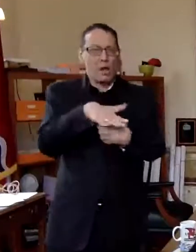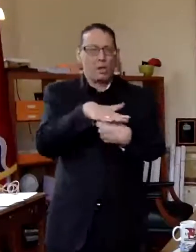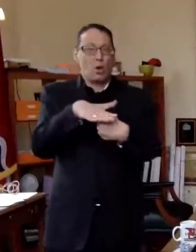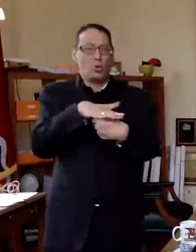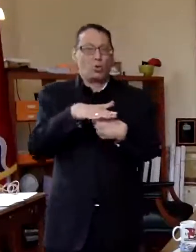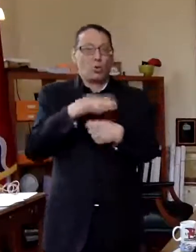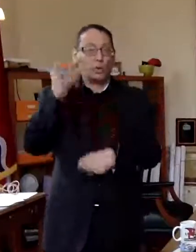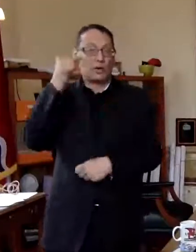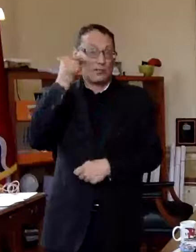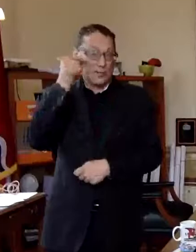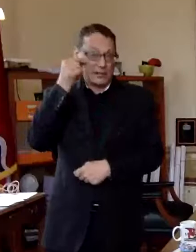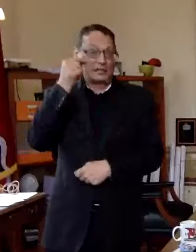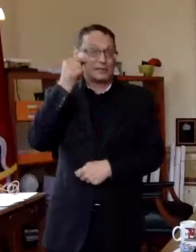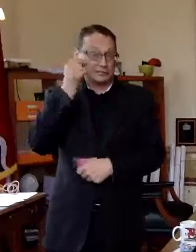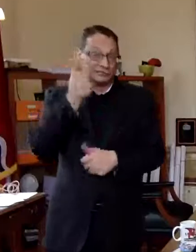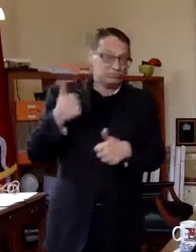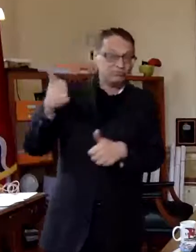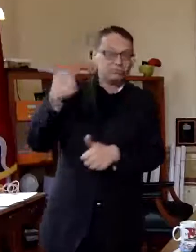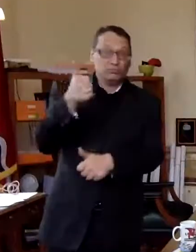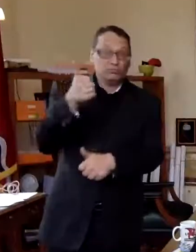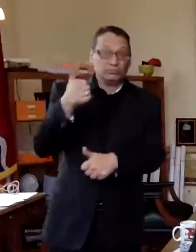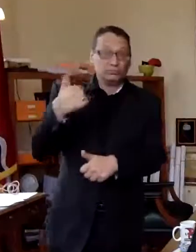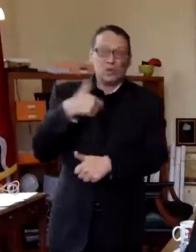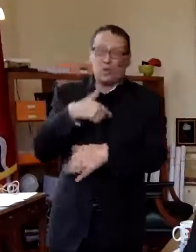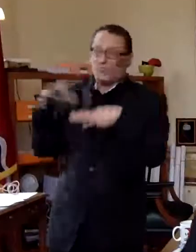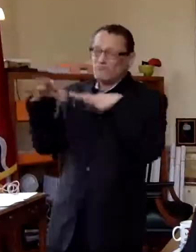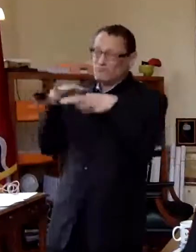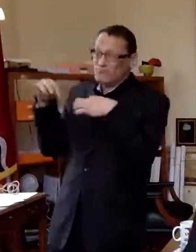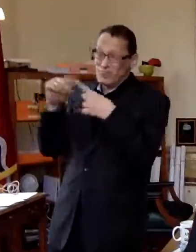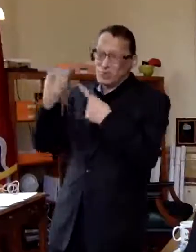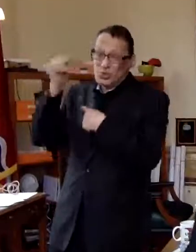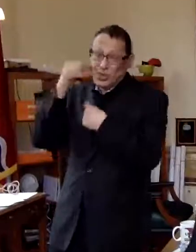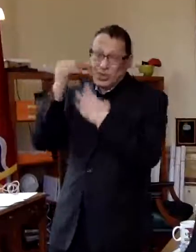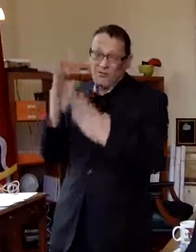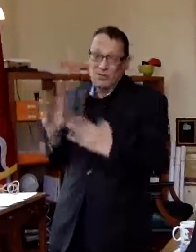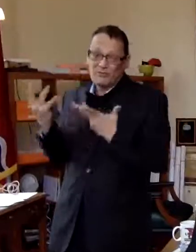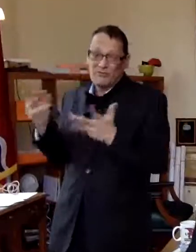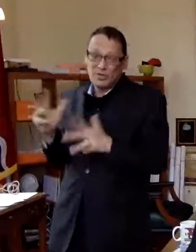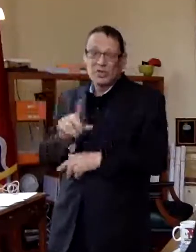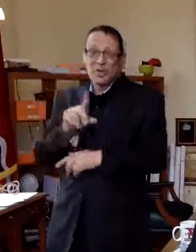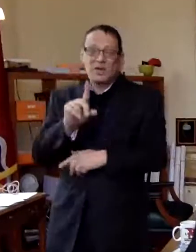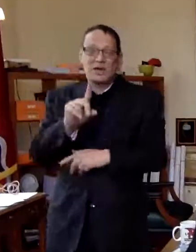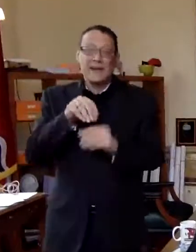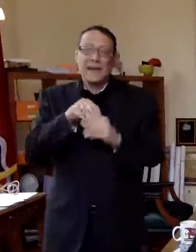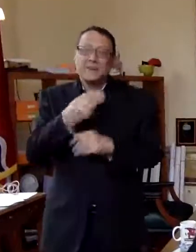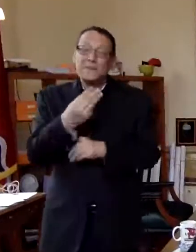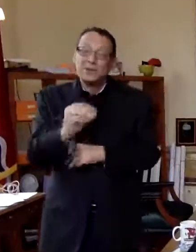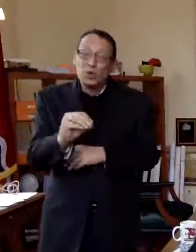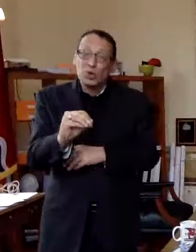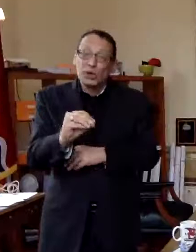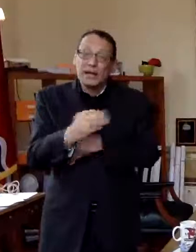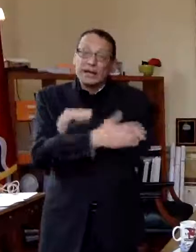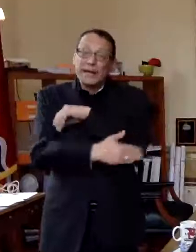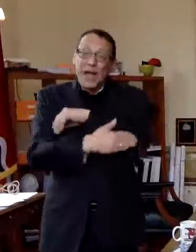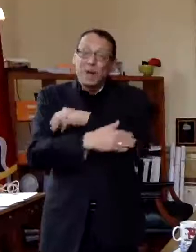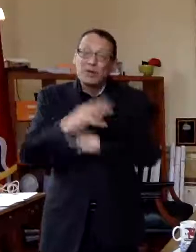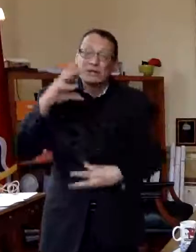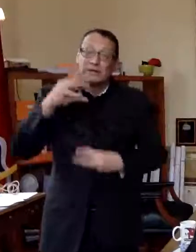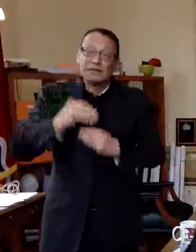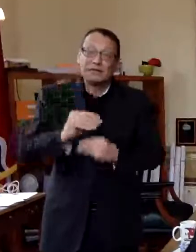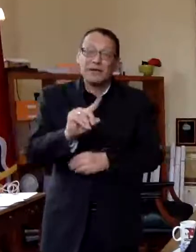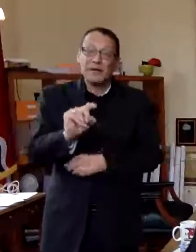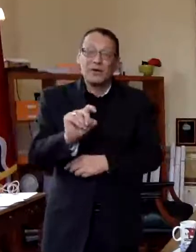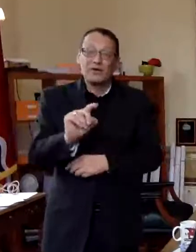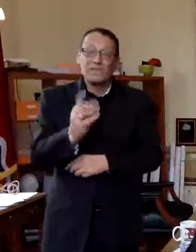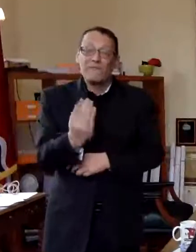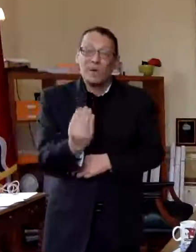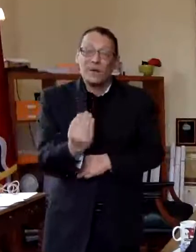so the governor we've talked with the governor about this and you know there are 114 counties in missouri and we're just not all alike